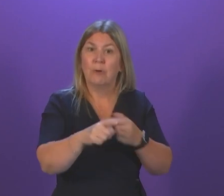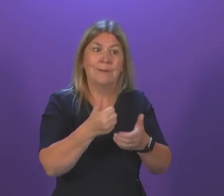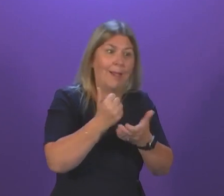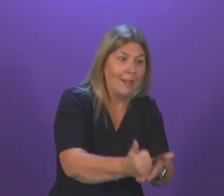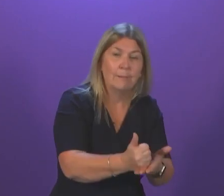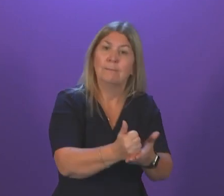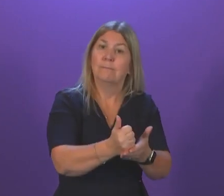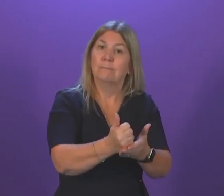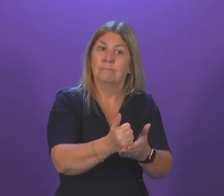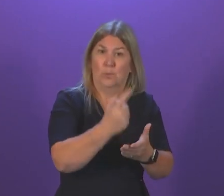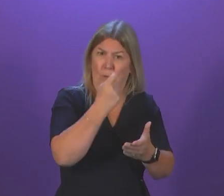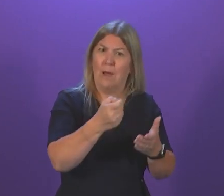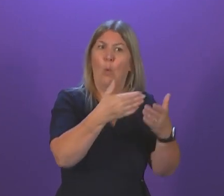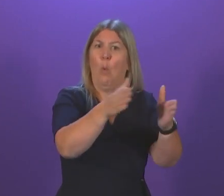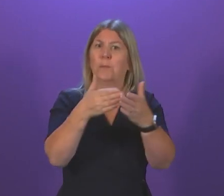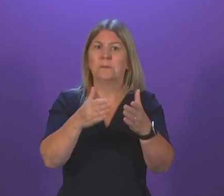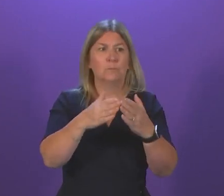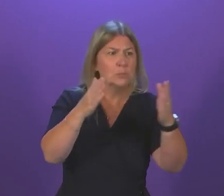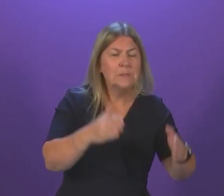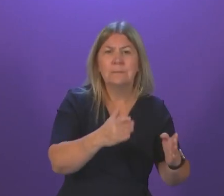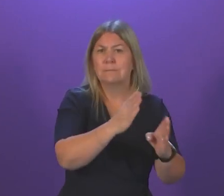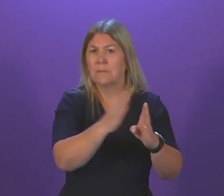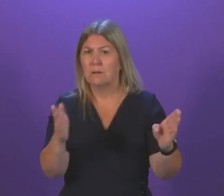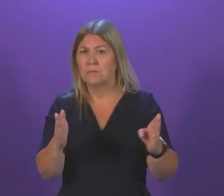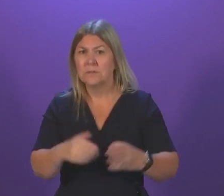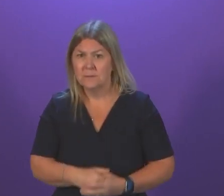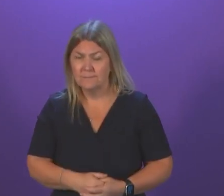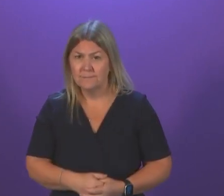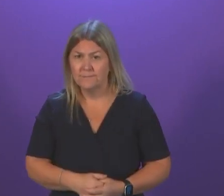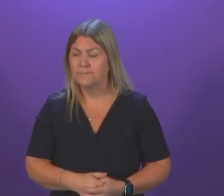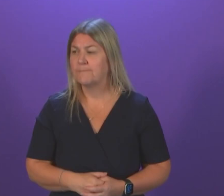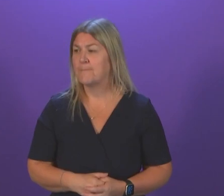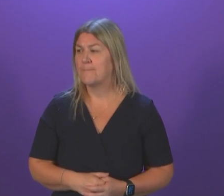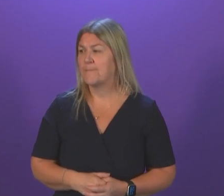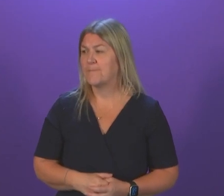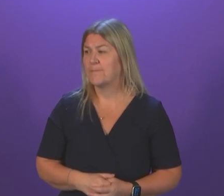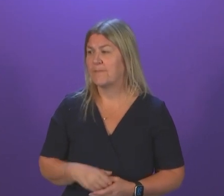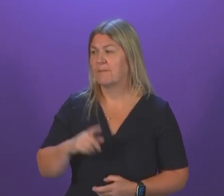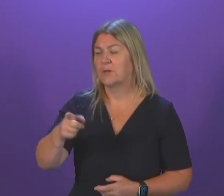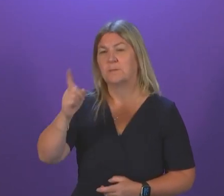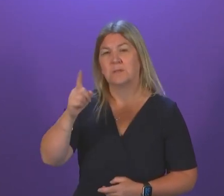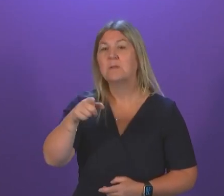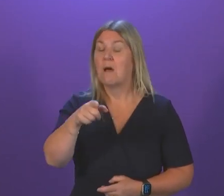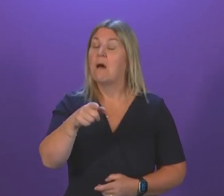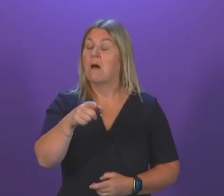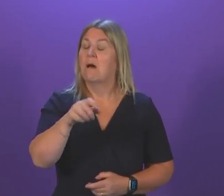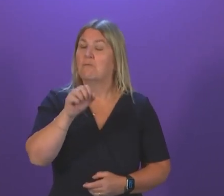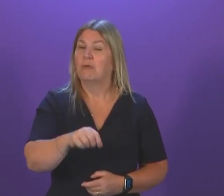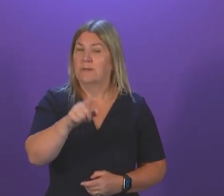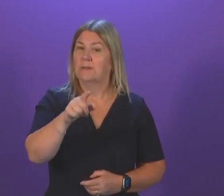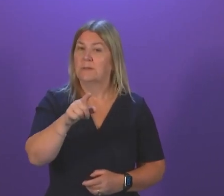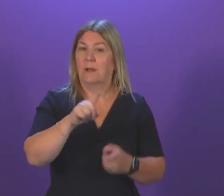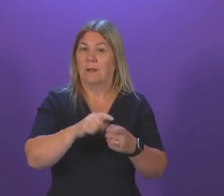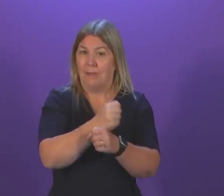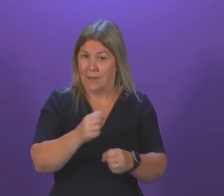The Minister. Well of course across the city of Glasgow the vast vast majority of libraries are open and available